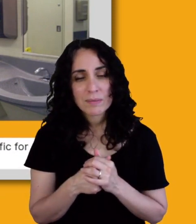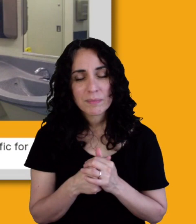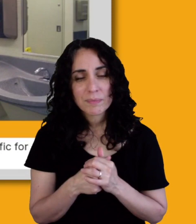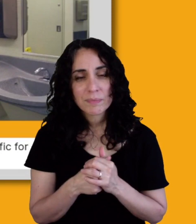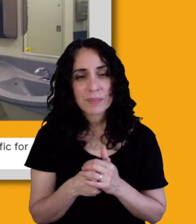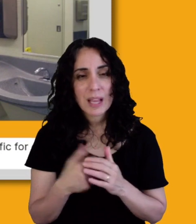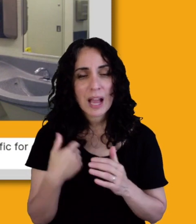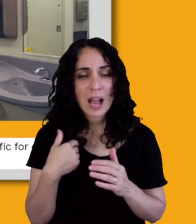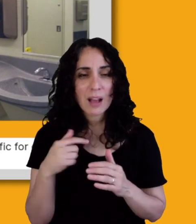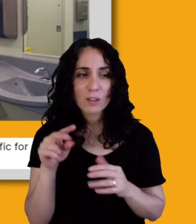environment.